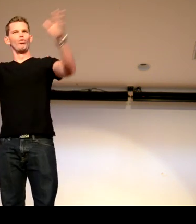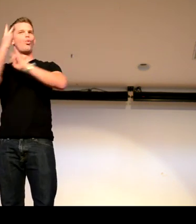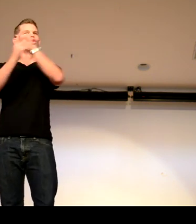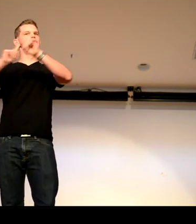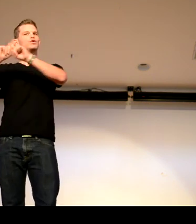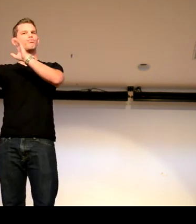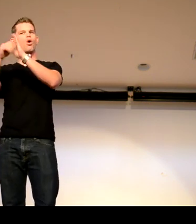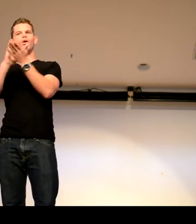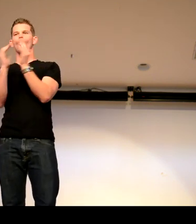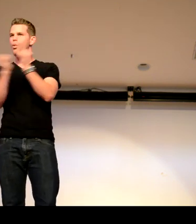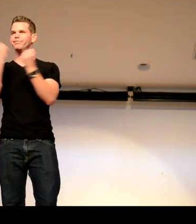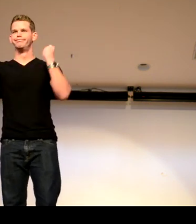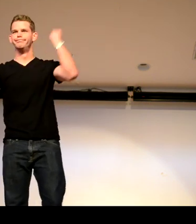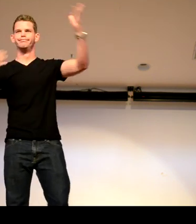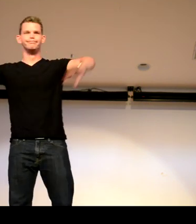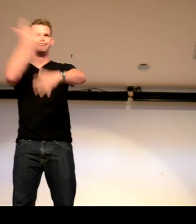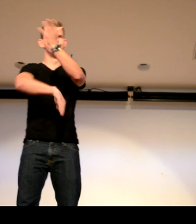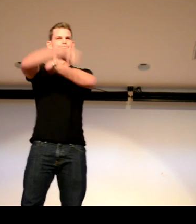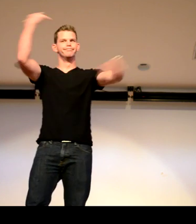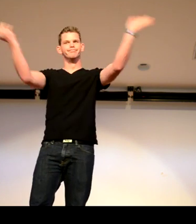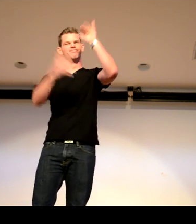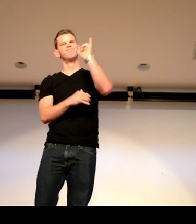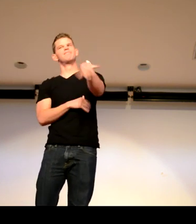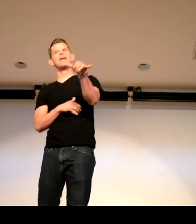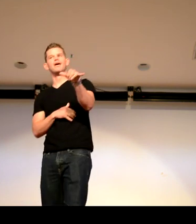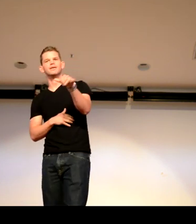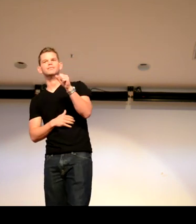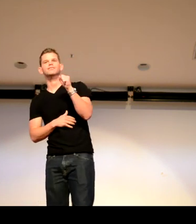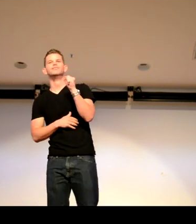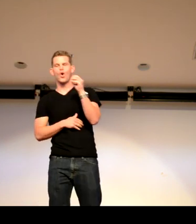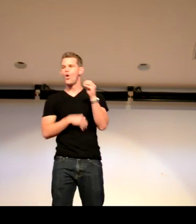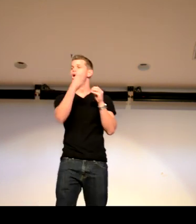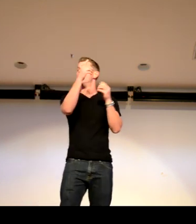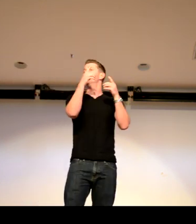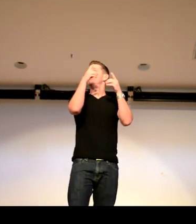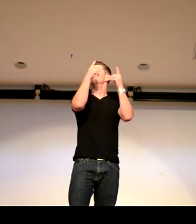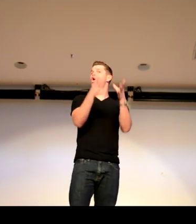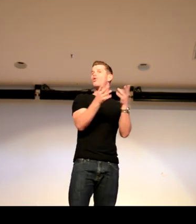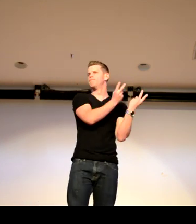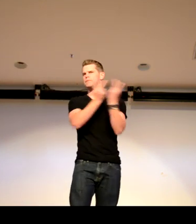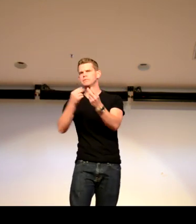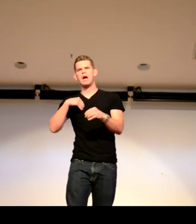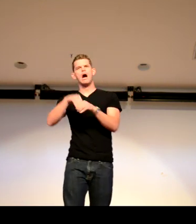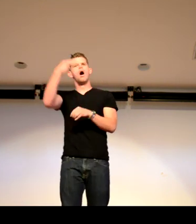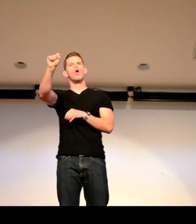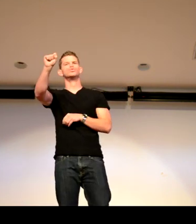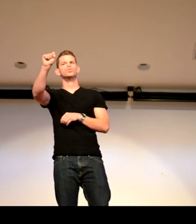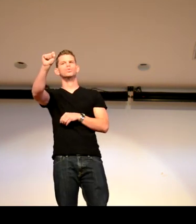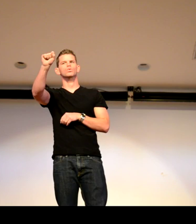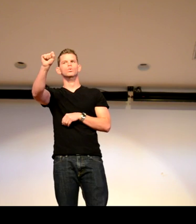you know, the different signs. So they used to do the chant gestures in baseball from Dummy. And what